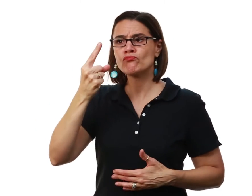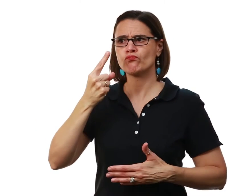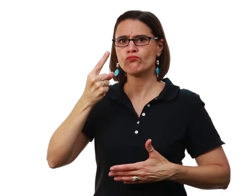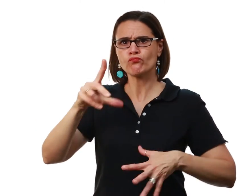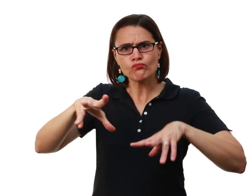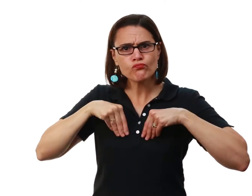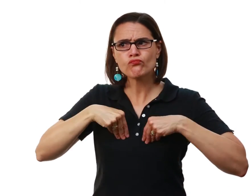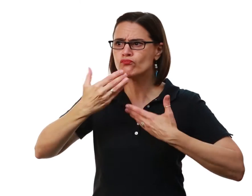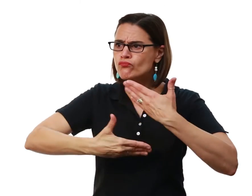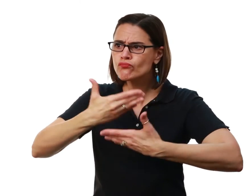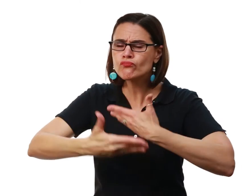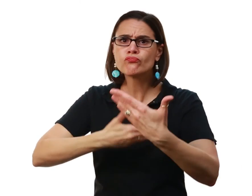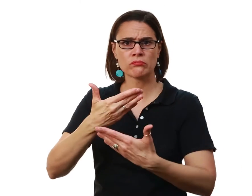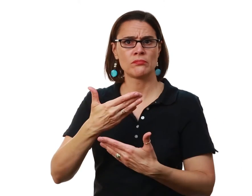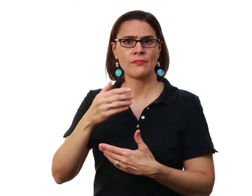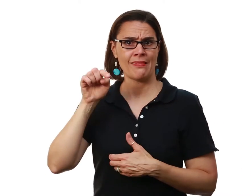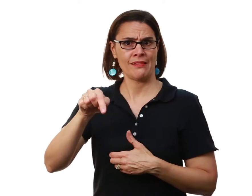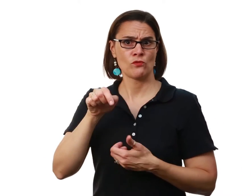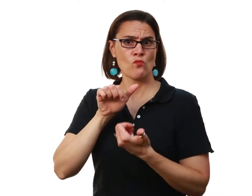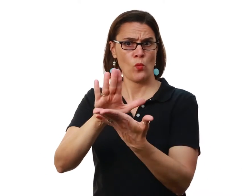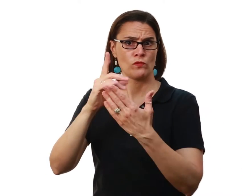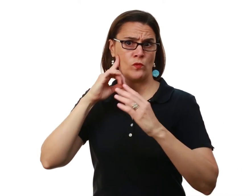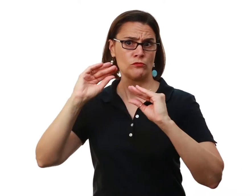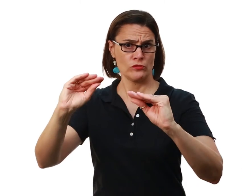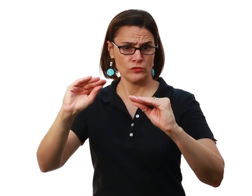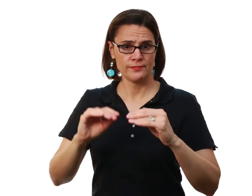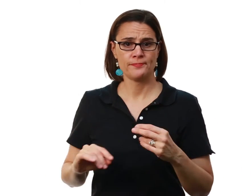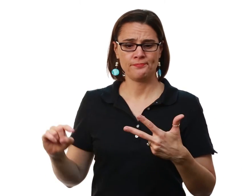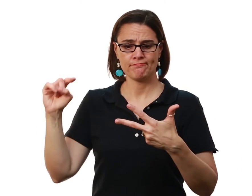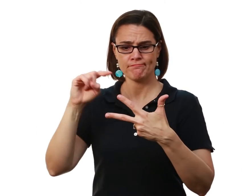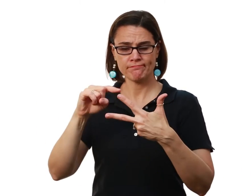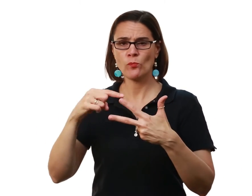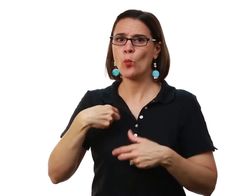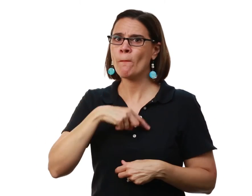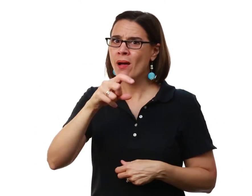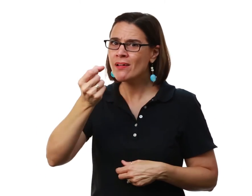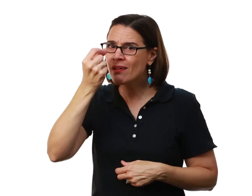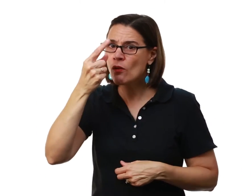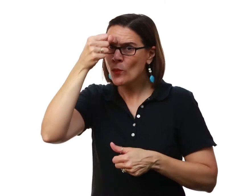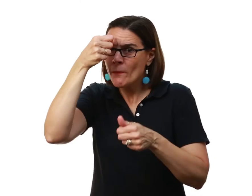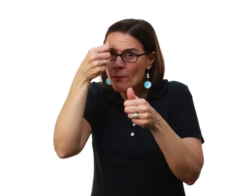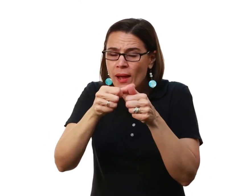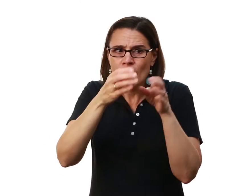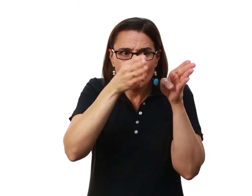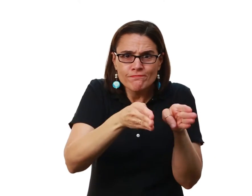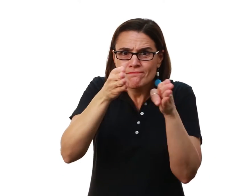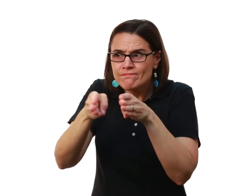understanding of this process as we move forward And for this approach to instruction We must also understand and remember